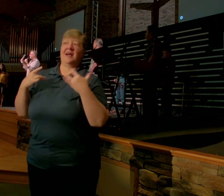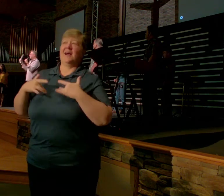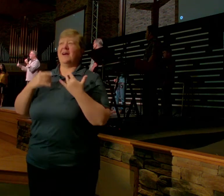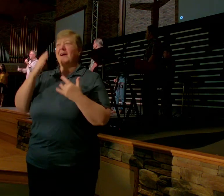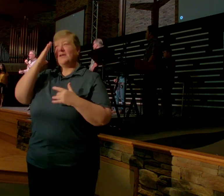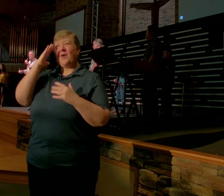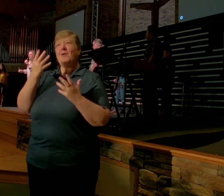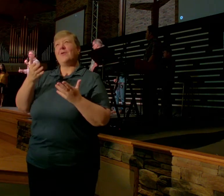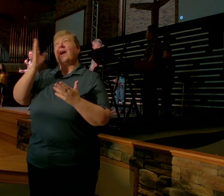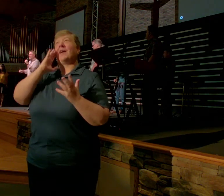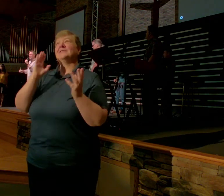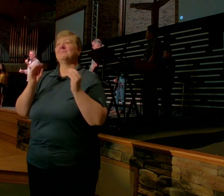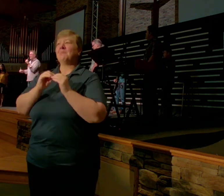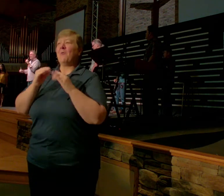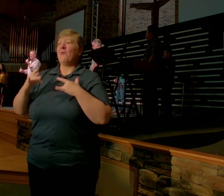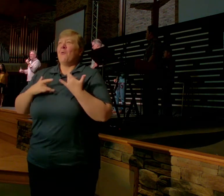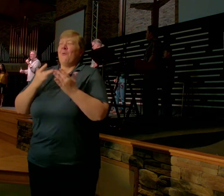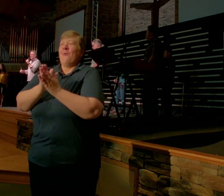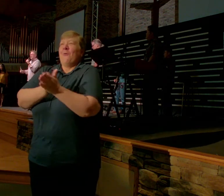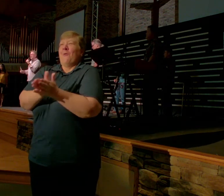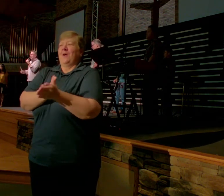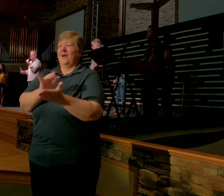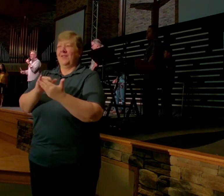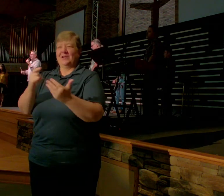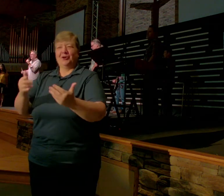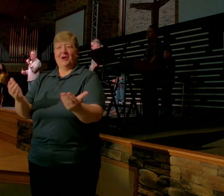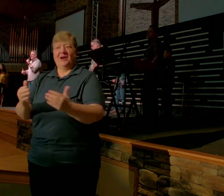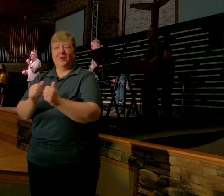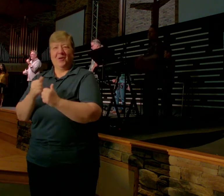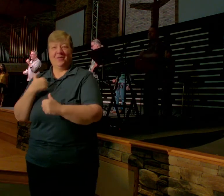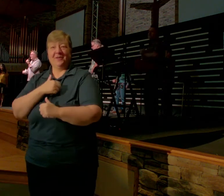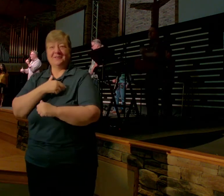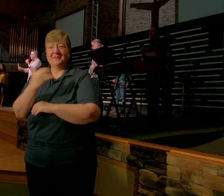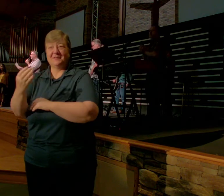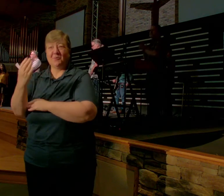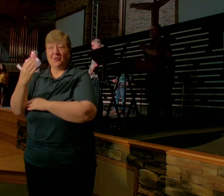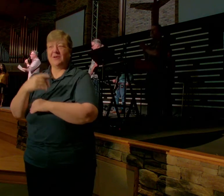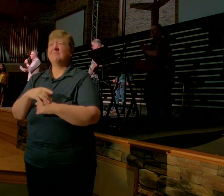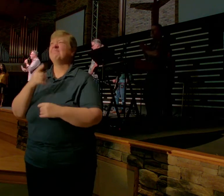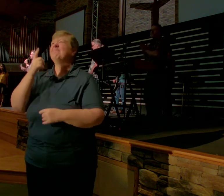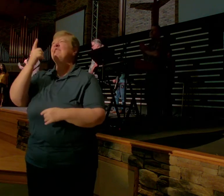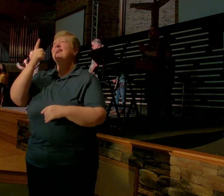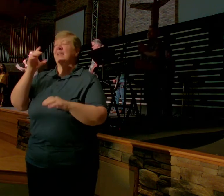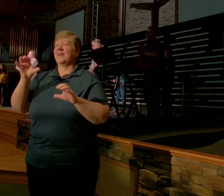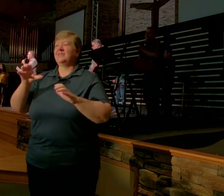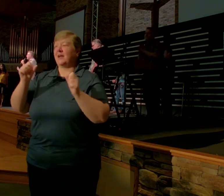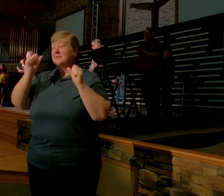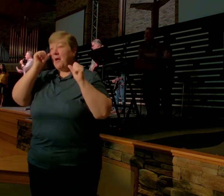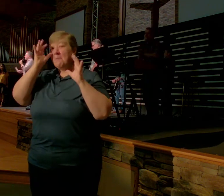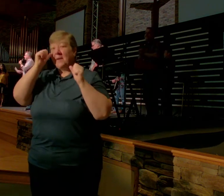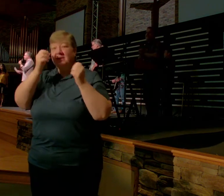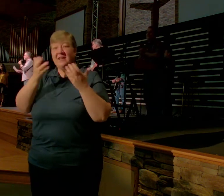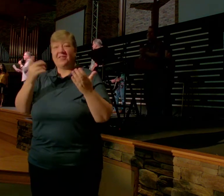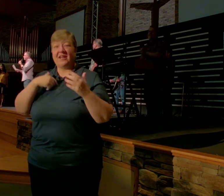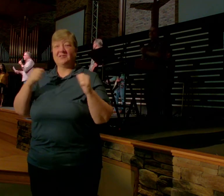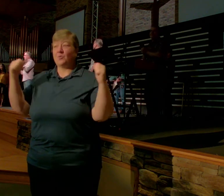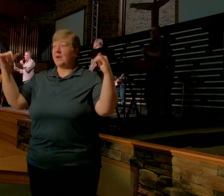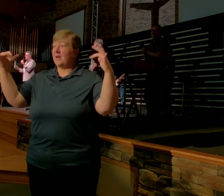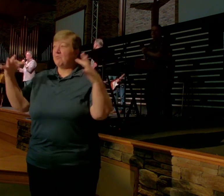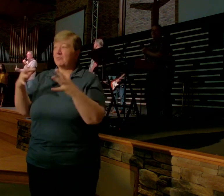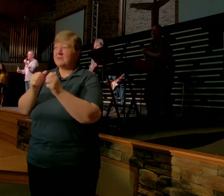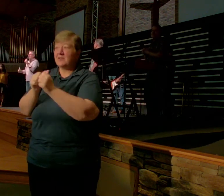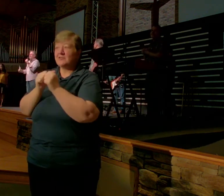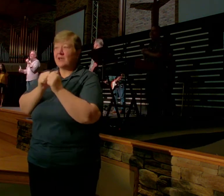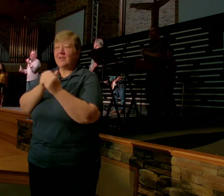even more excited and glad that you're with us this morning. He does amazing things when he brings us together to equip and to